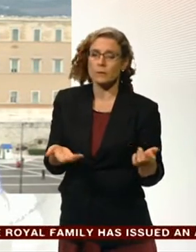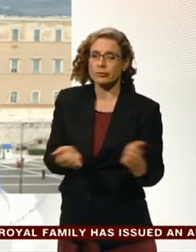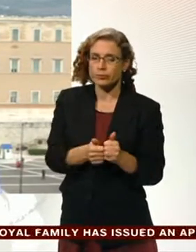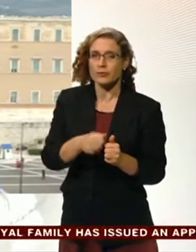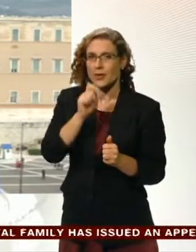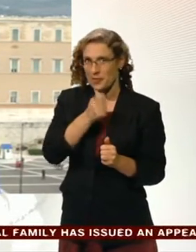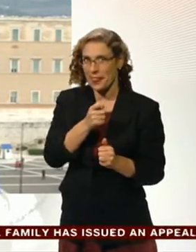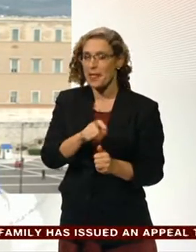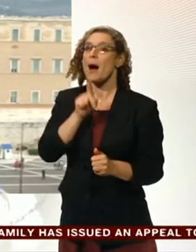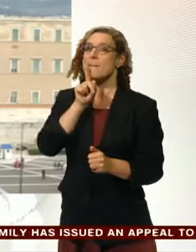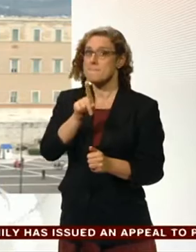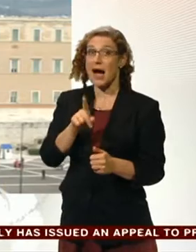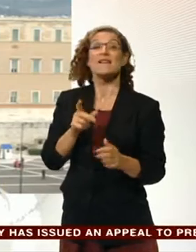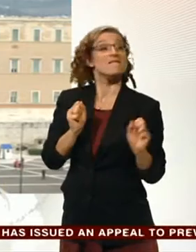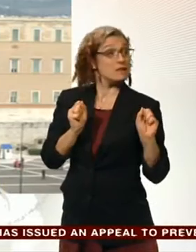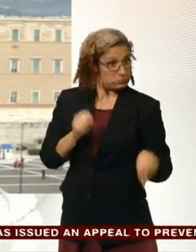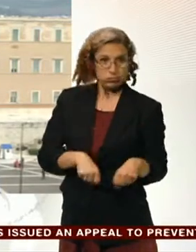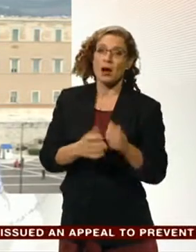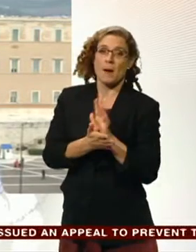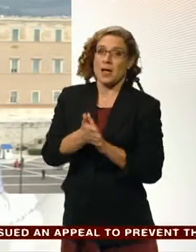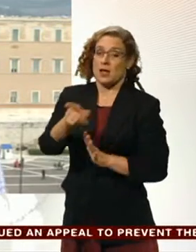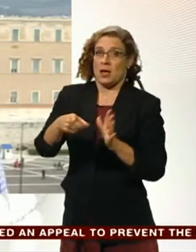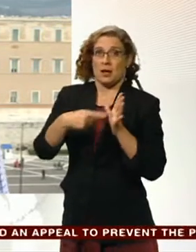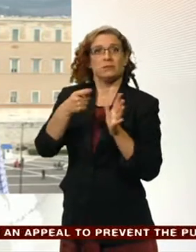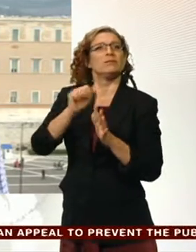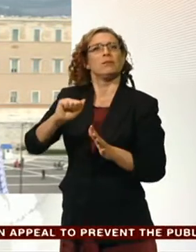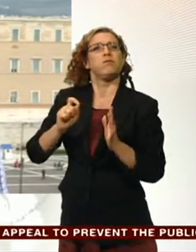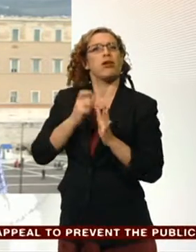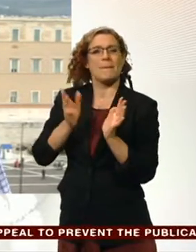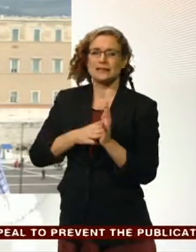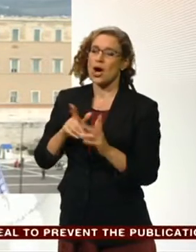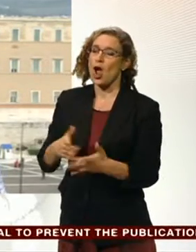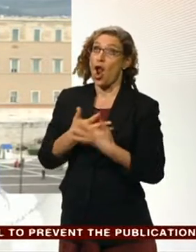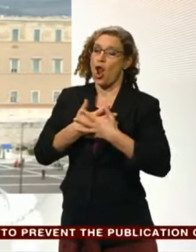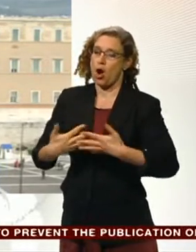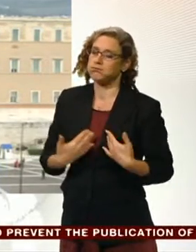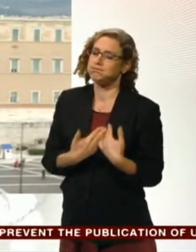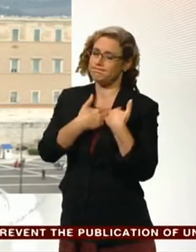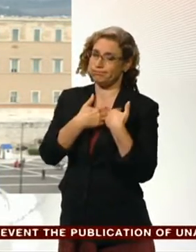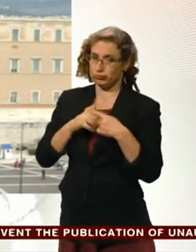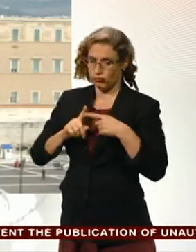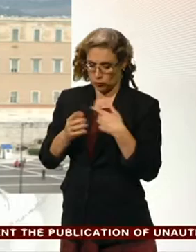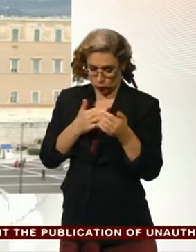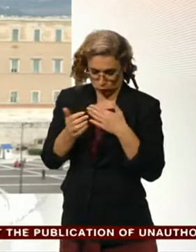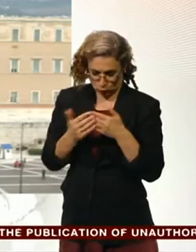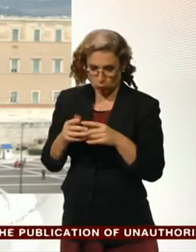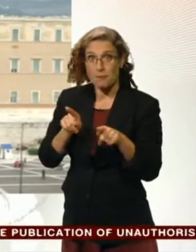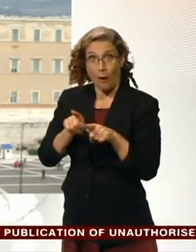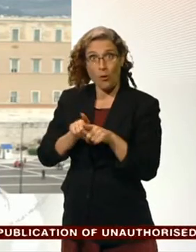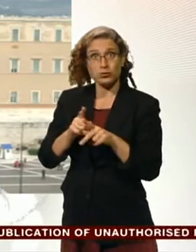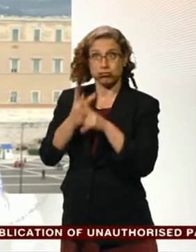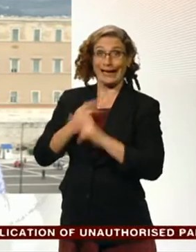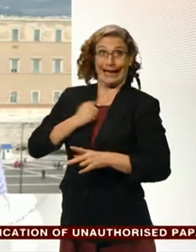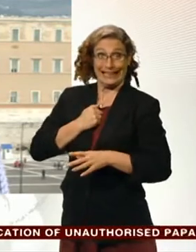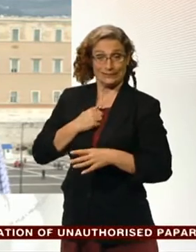has an awful lot on his plate, implementing incredibly painful reforms and, quite possibly, fighting for his political life, too.